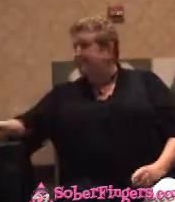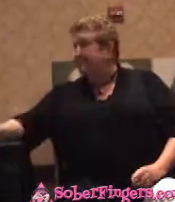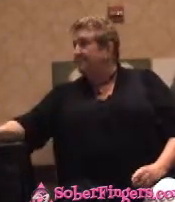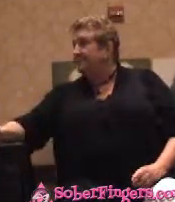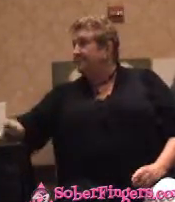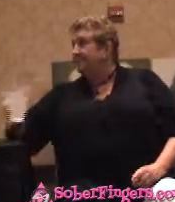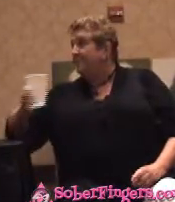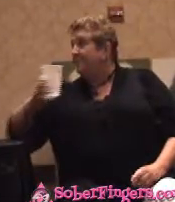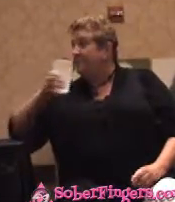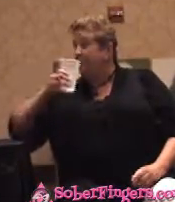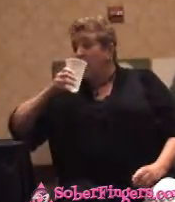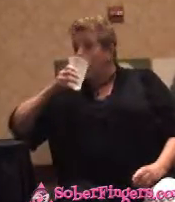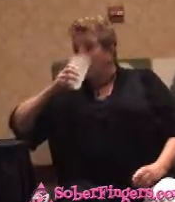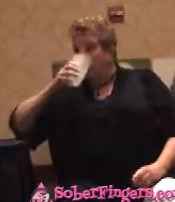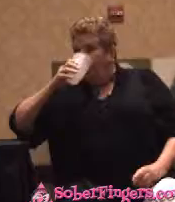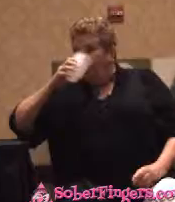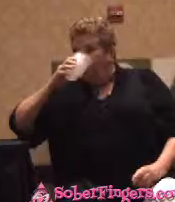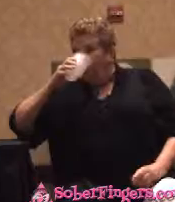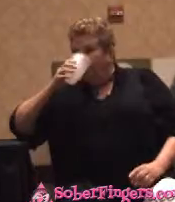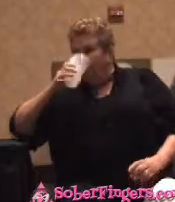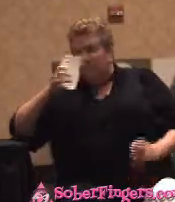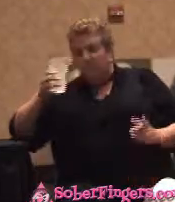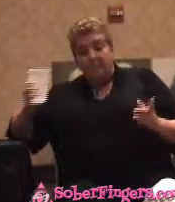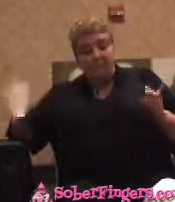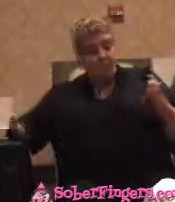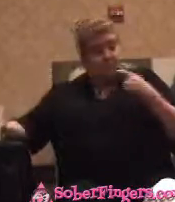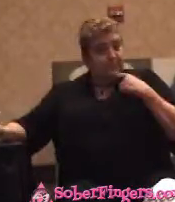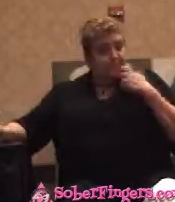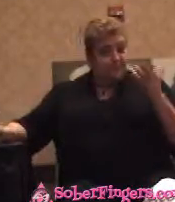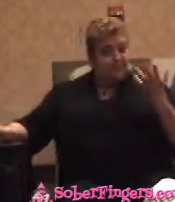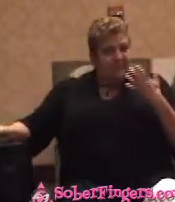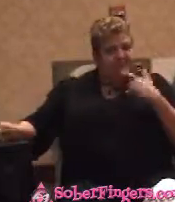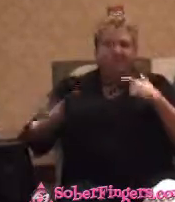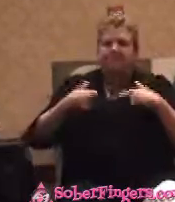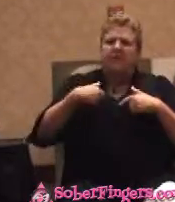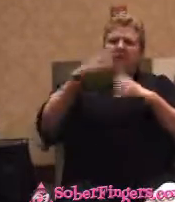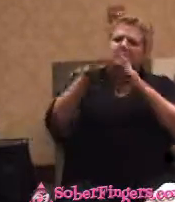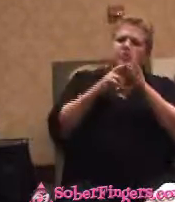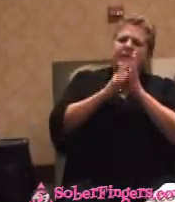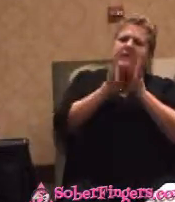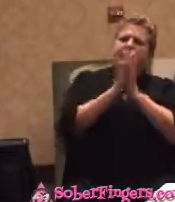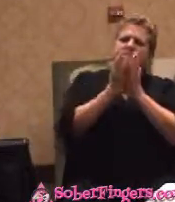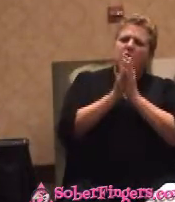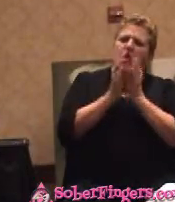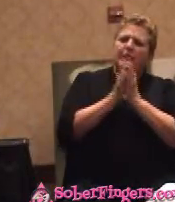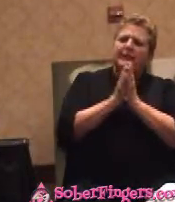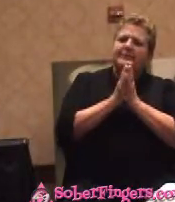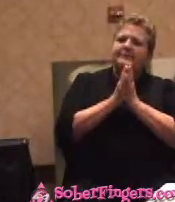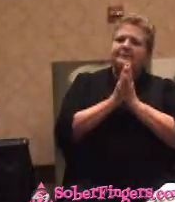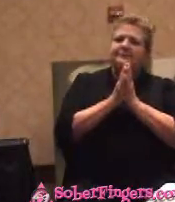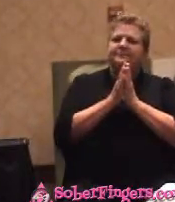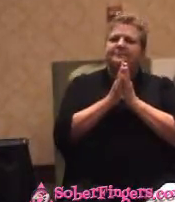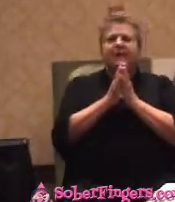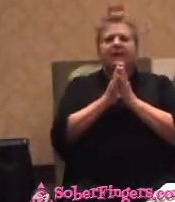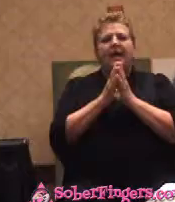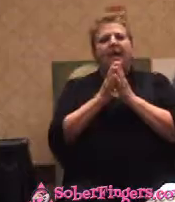And the jaws of the